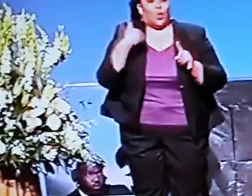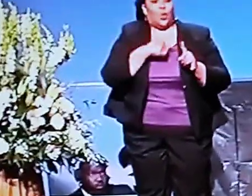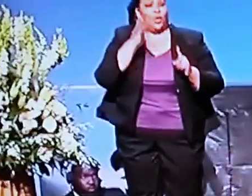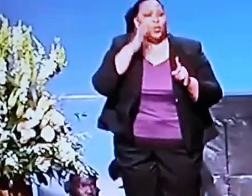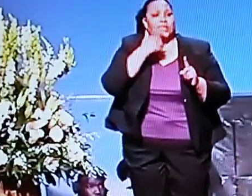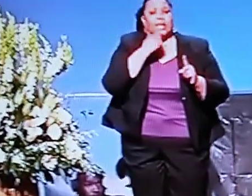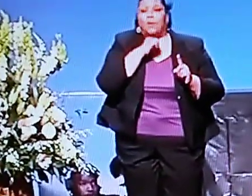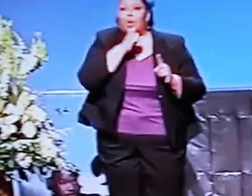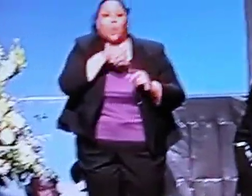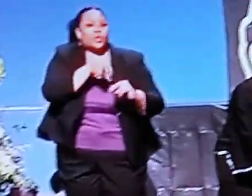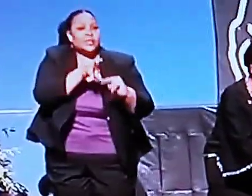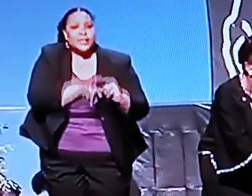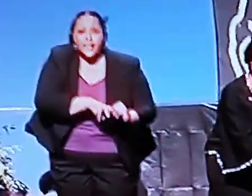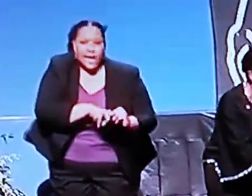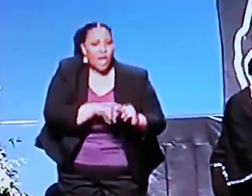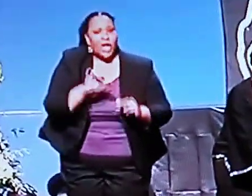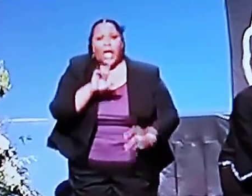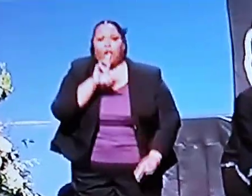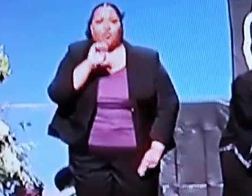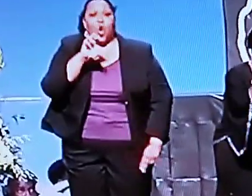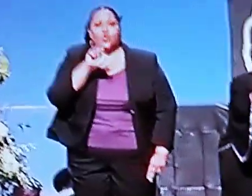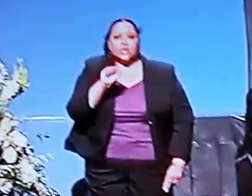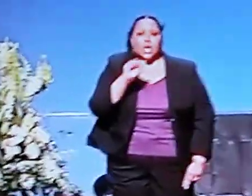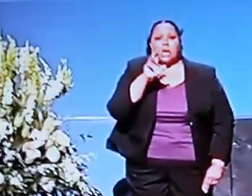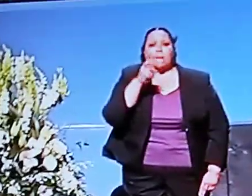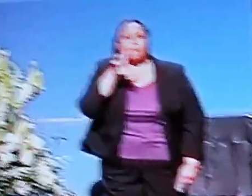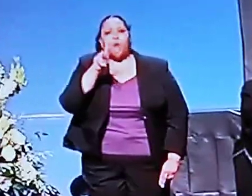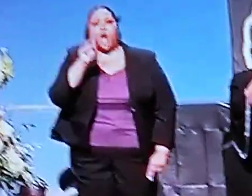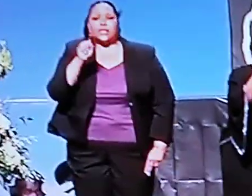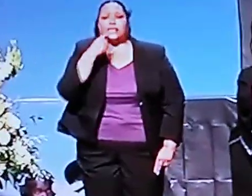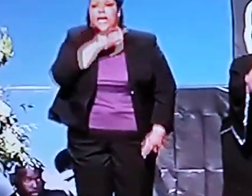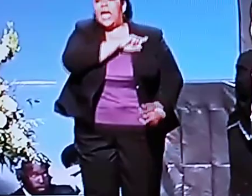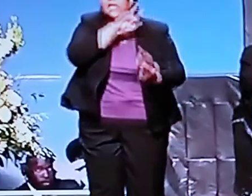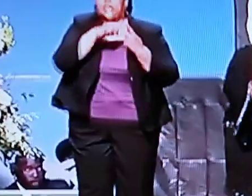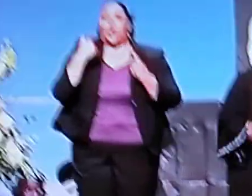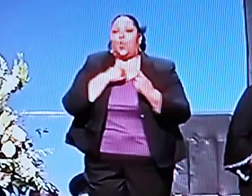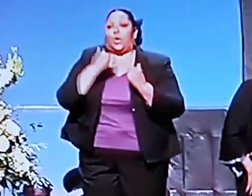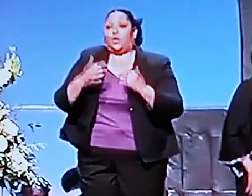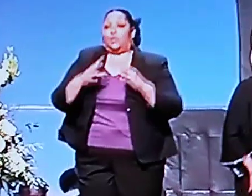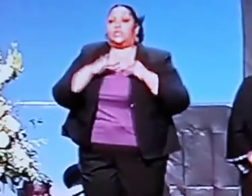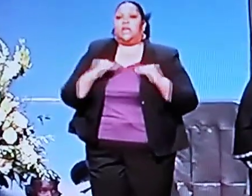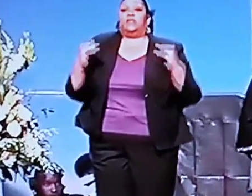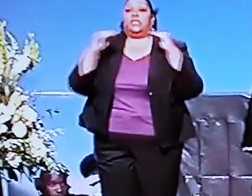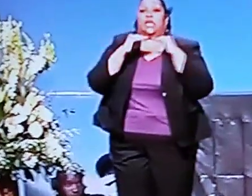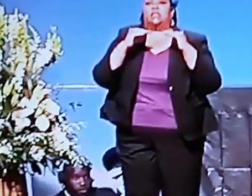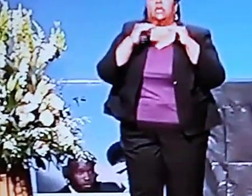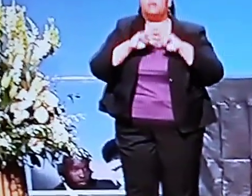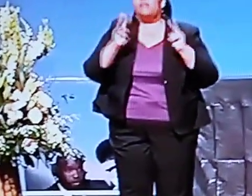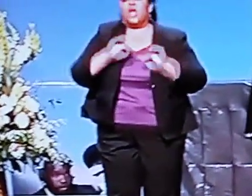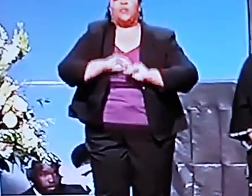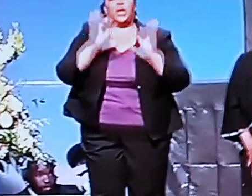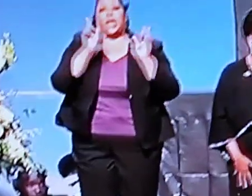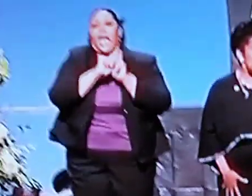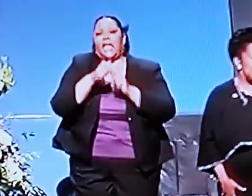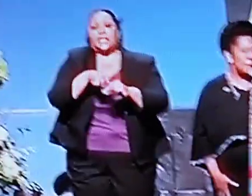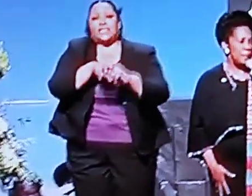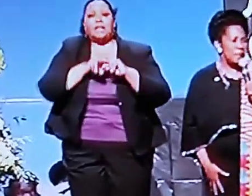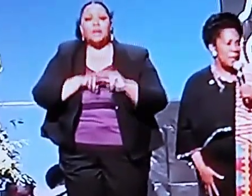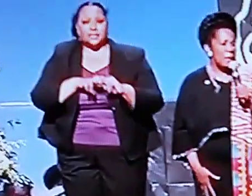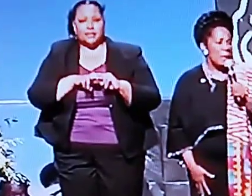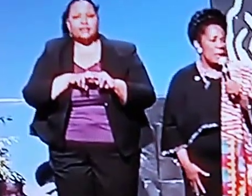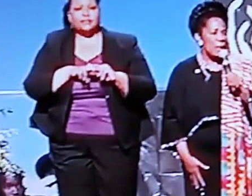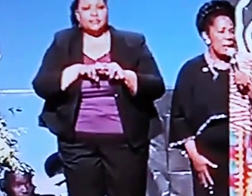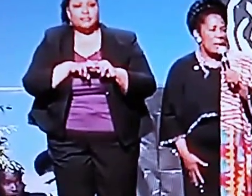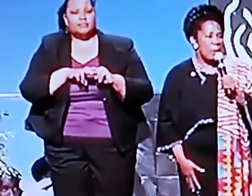not sit down like Rosa Parks said until justice comes. And so let me make it very clear as I go to my seat.